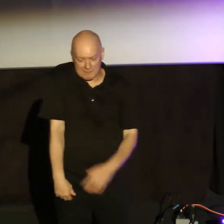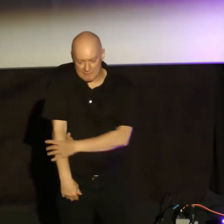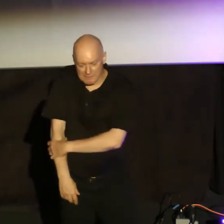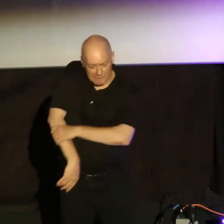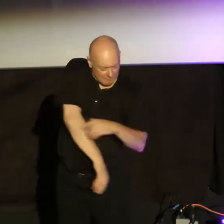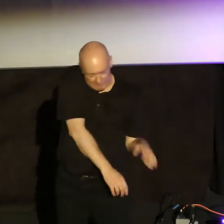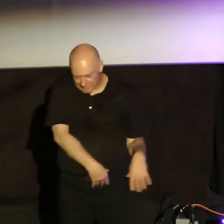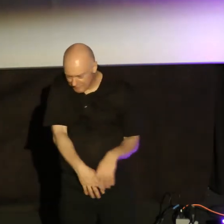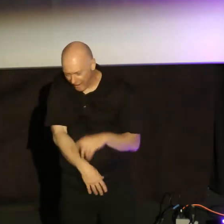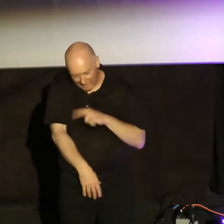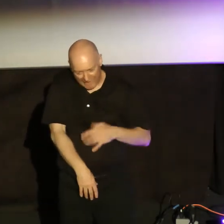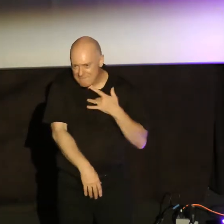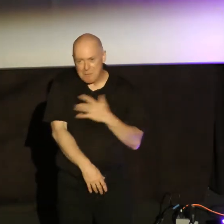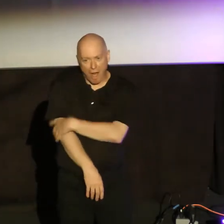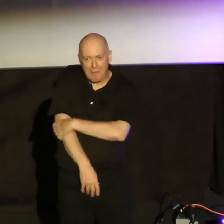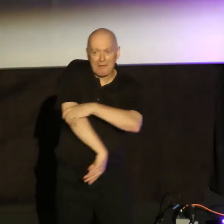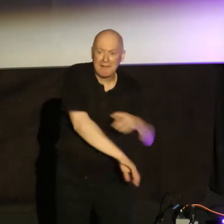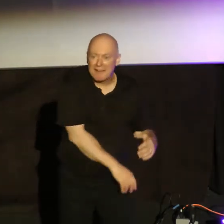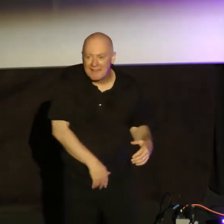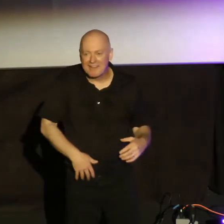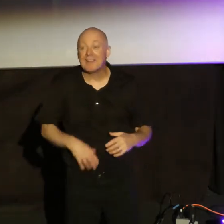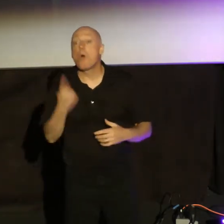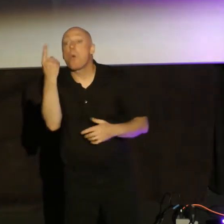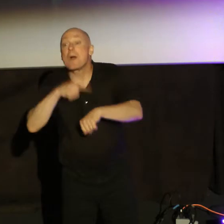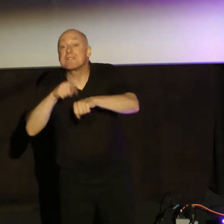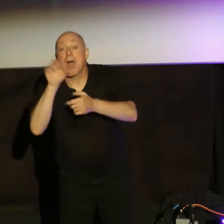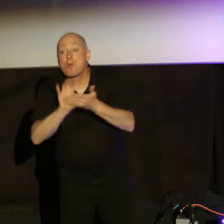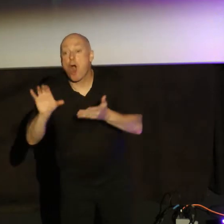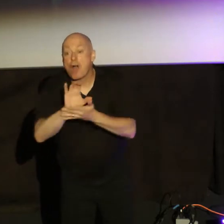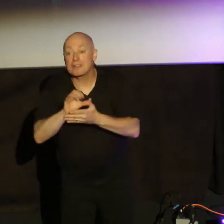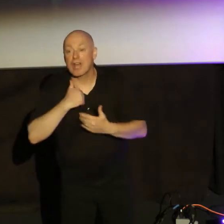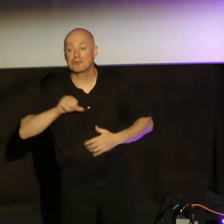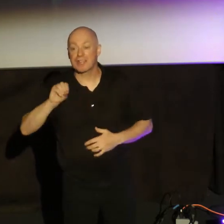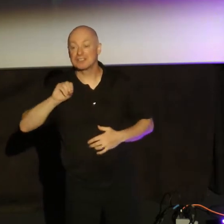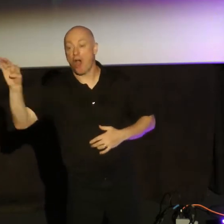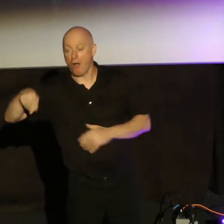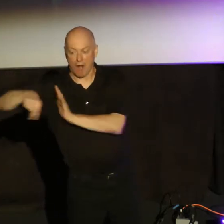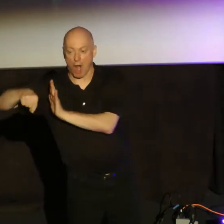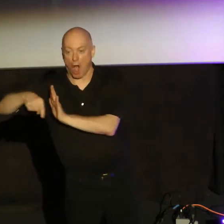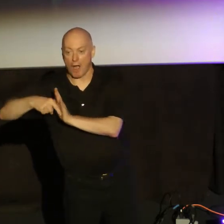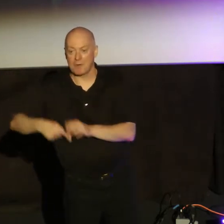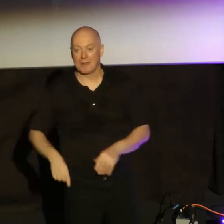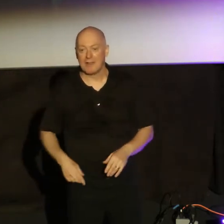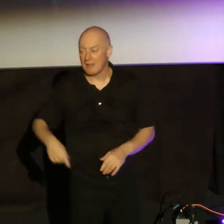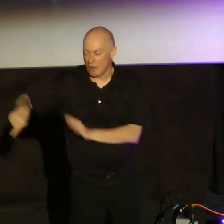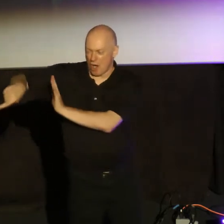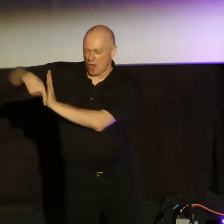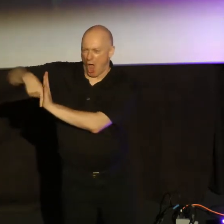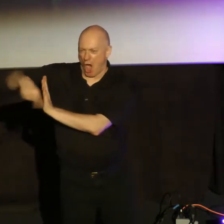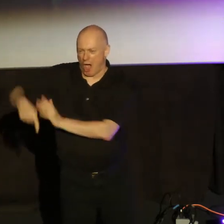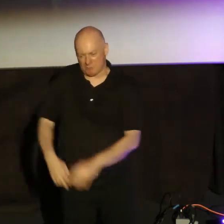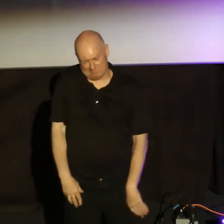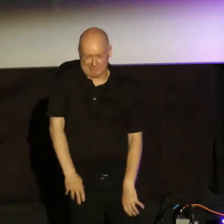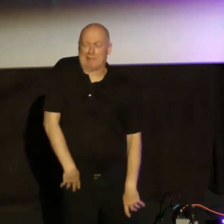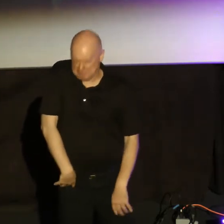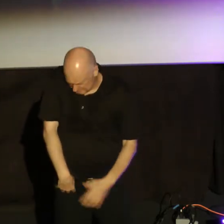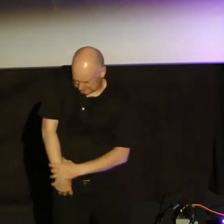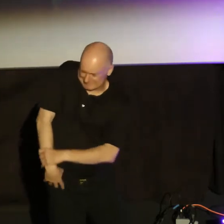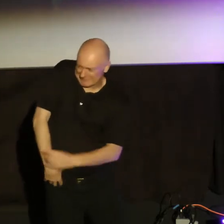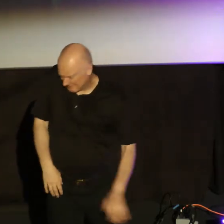cannot feel it at all. It was in college once. I'm trying to shut off the alarm. I shared a room with a roommate and I'm doing everything I can to make this arm.